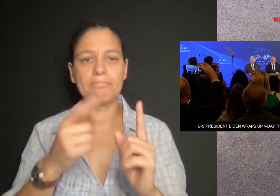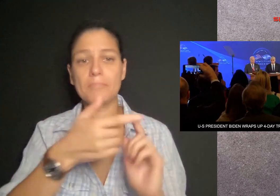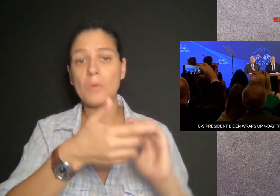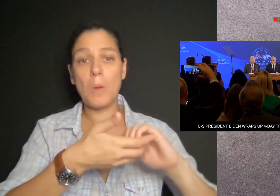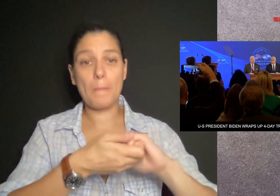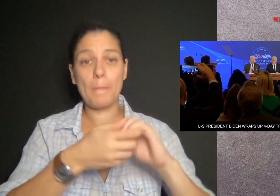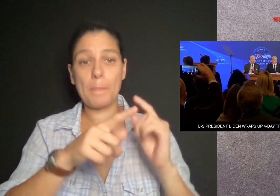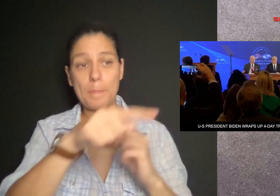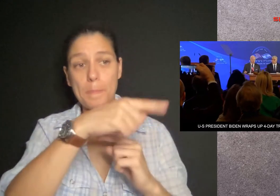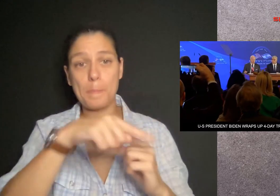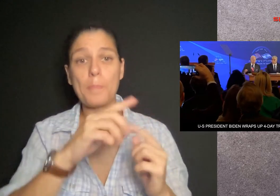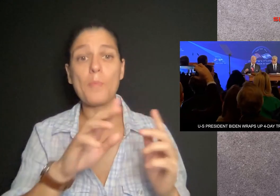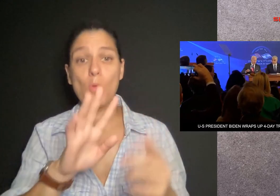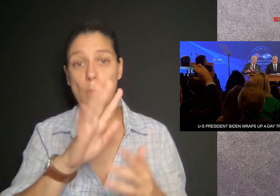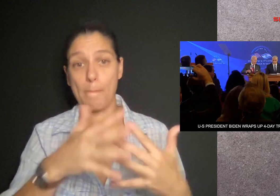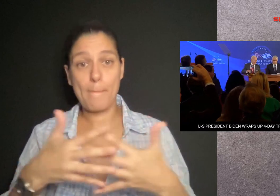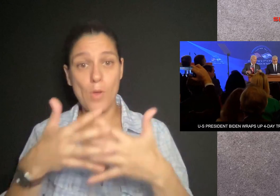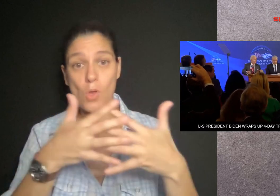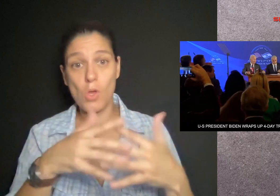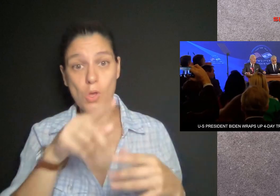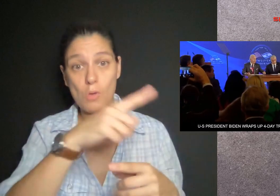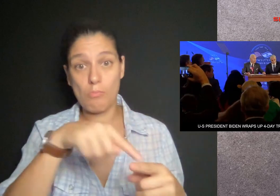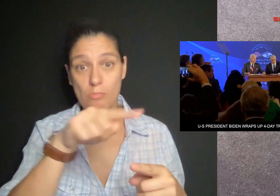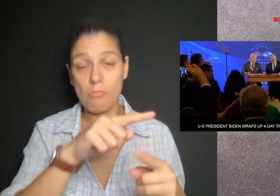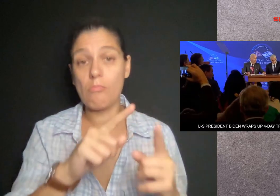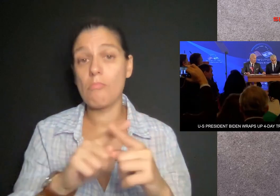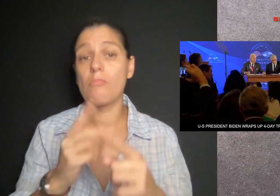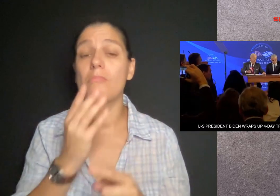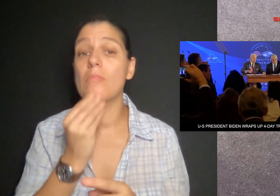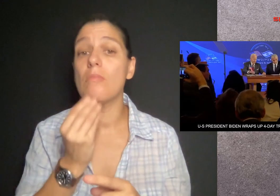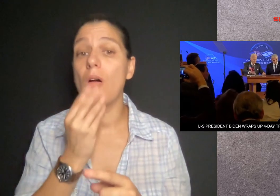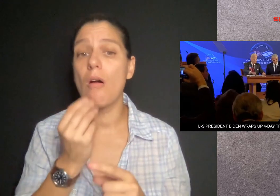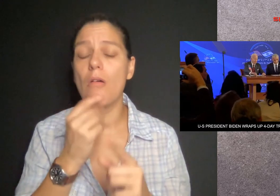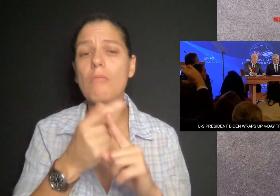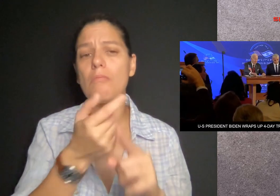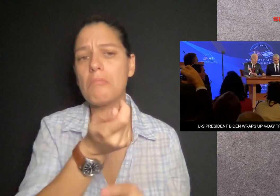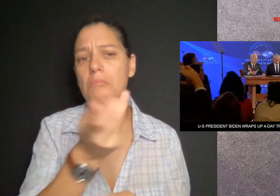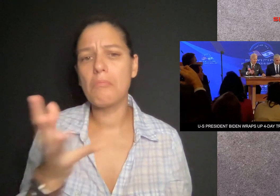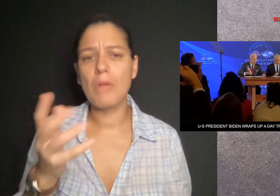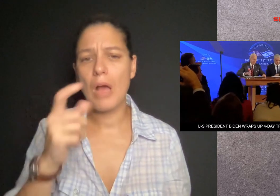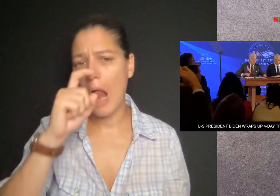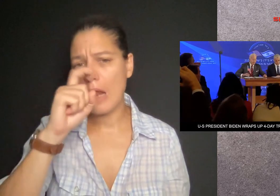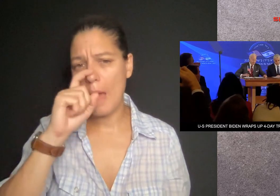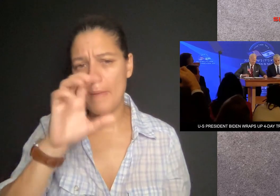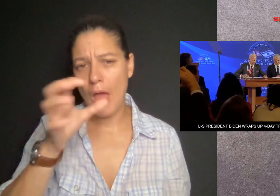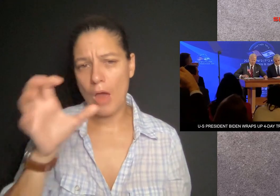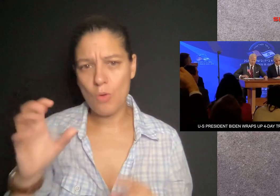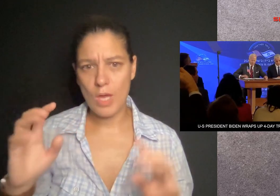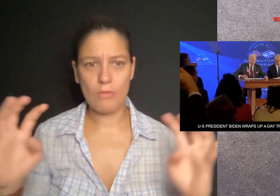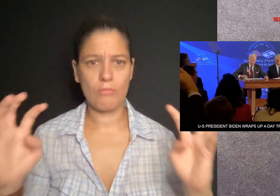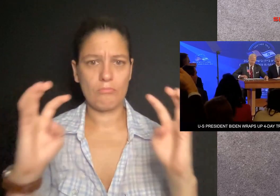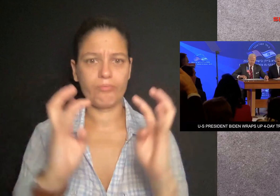The goal of the trip was to strengthen U.S. relations with Israel and several Arab countries.